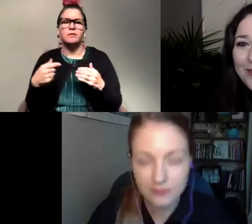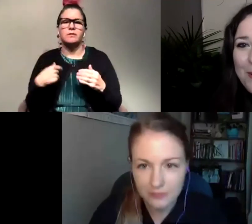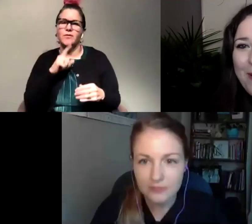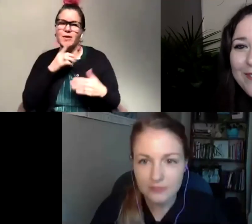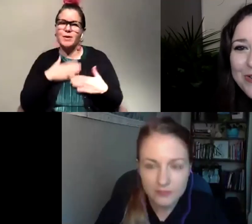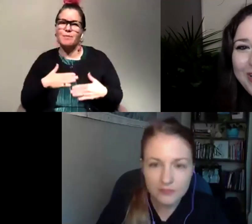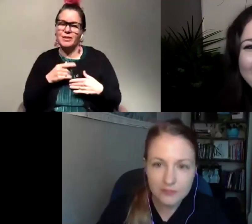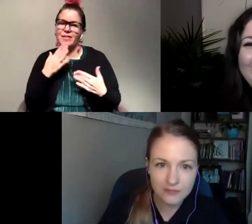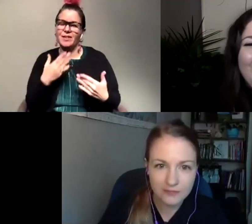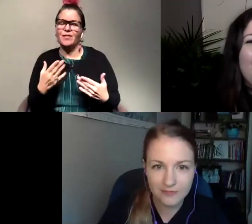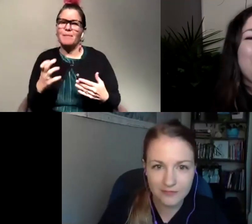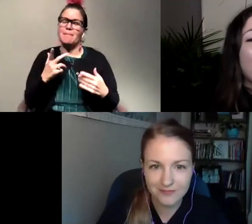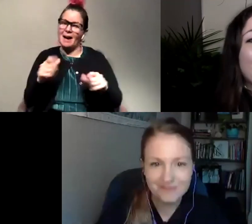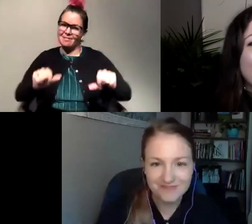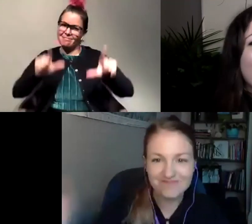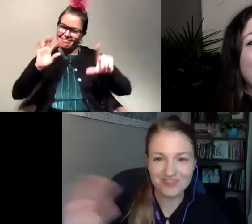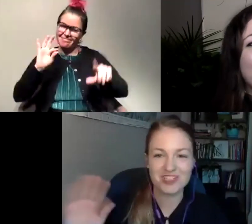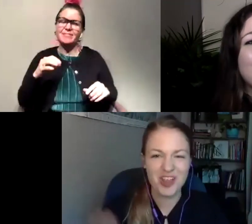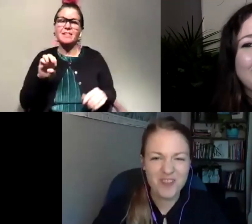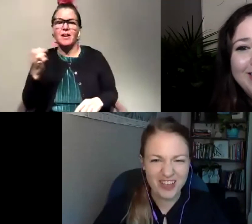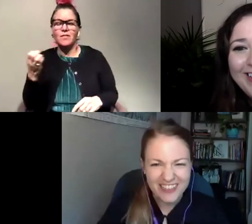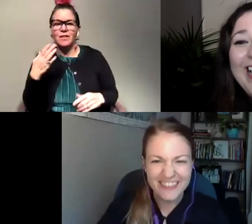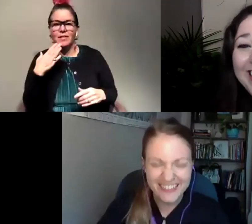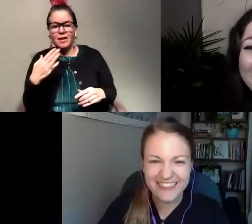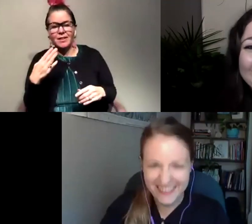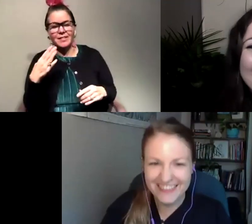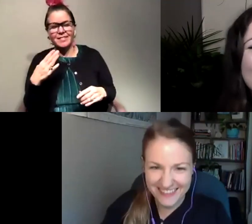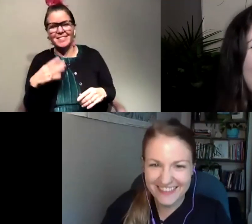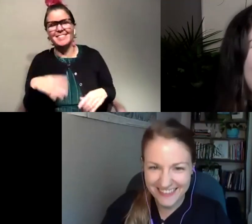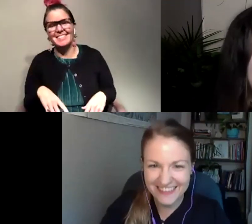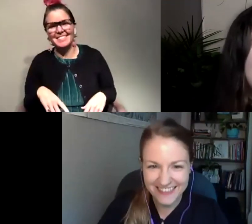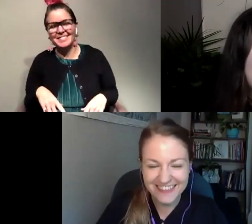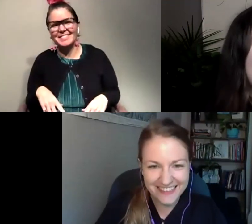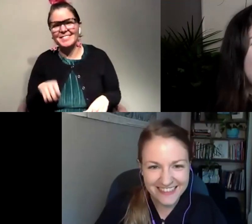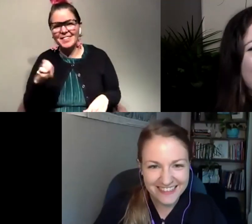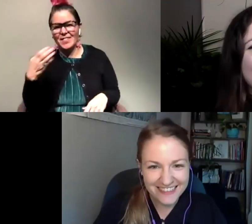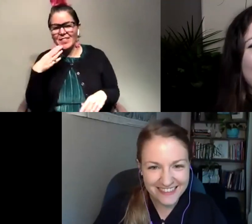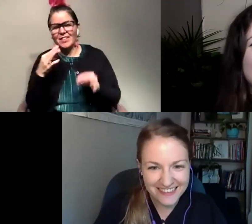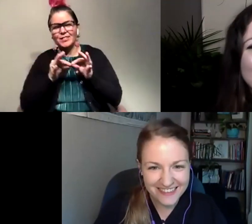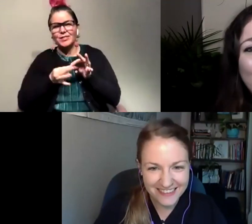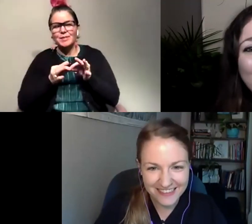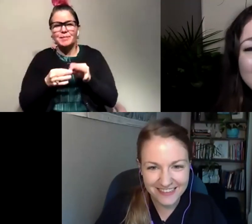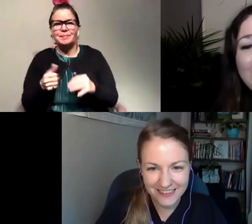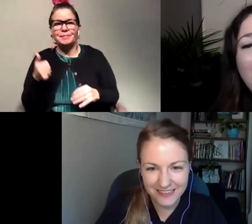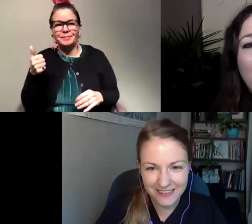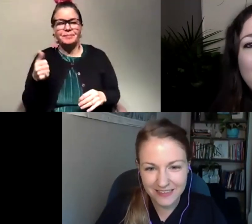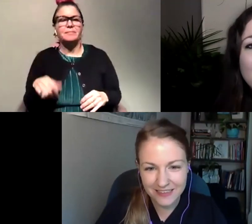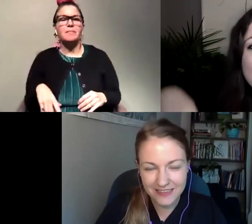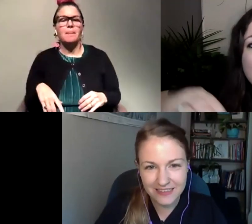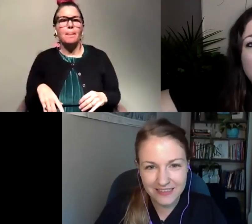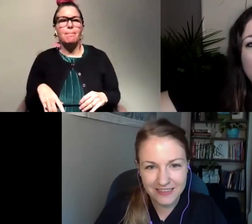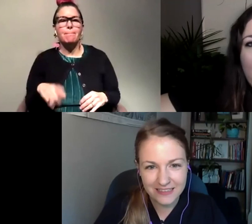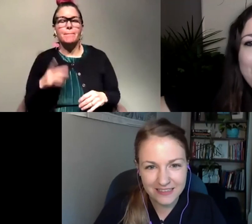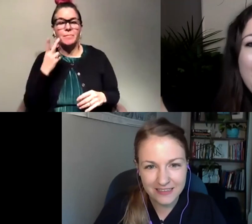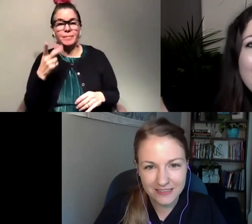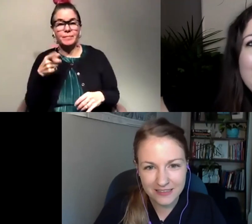it. Thanks for coming back visually. Erin, thank you. Yeah, Uh, Erin, thank you for signing for us as always. Uh, we will